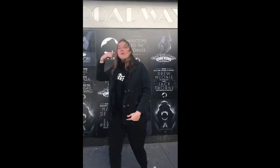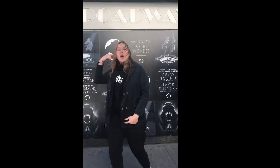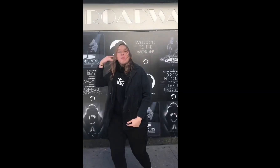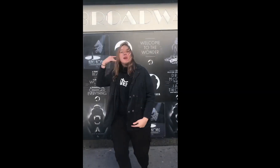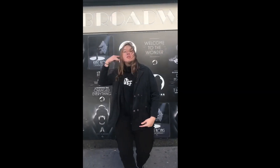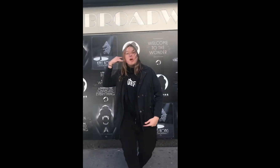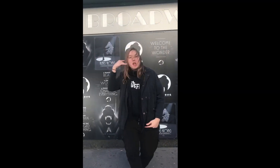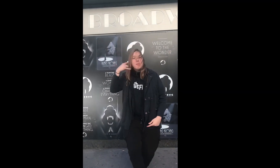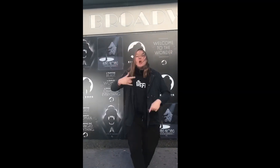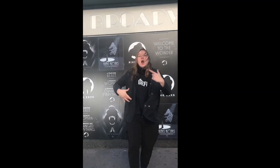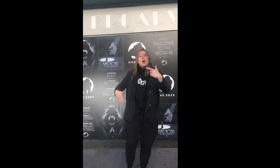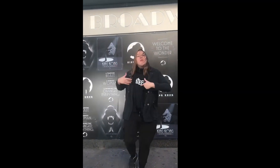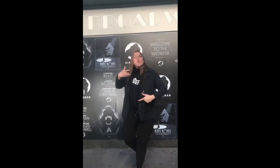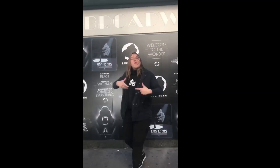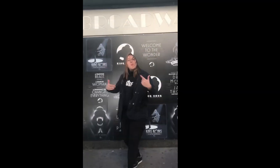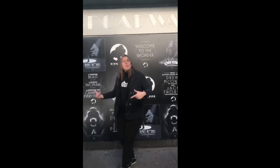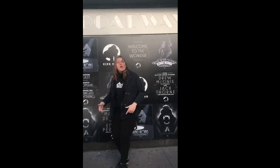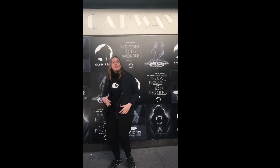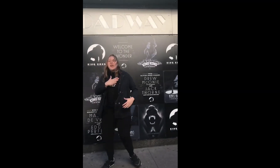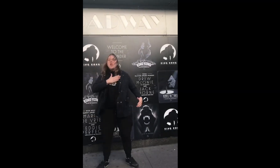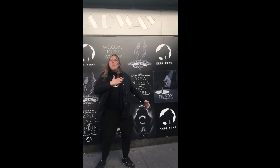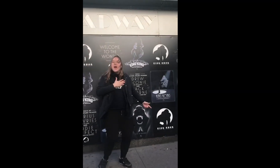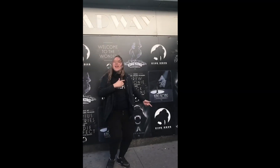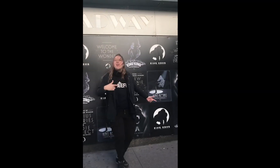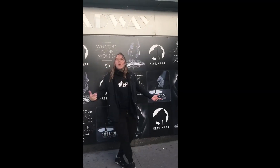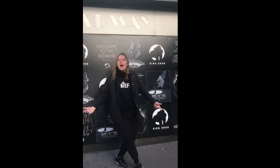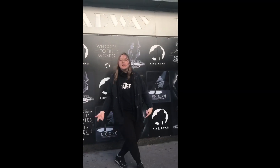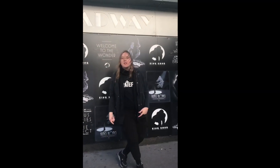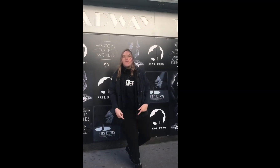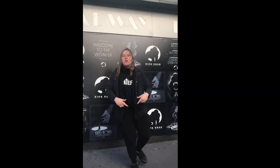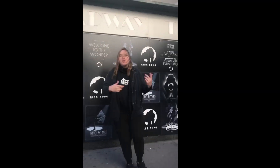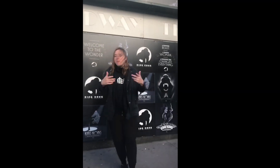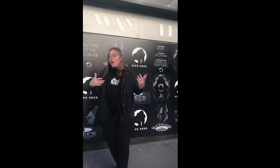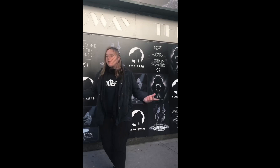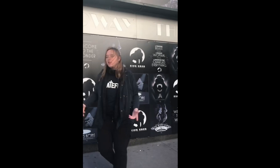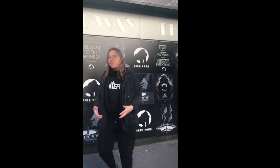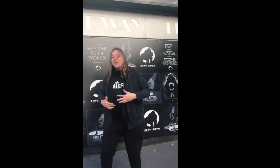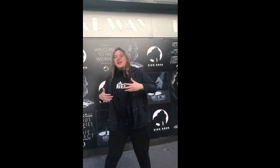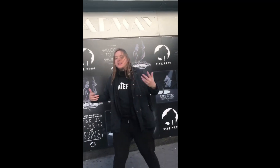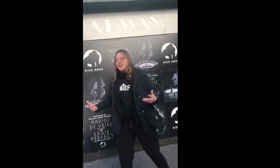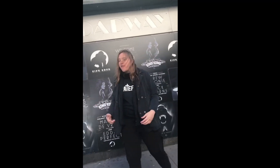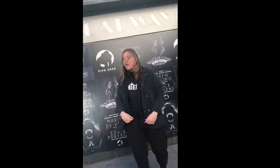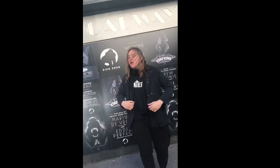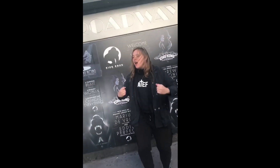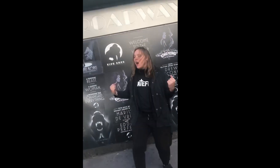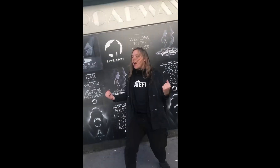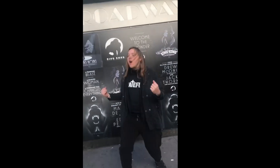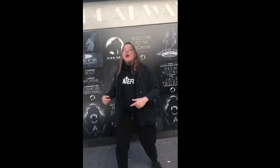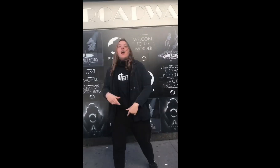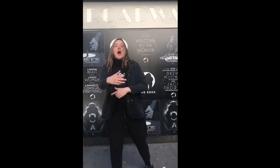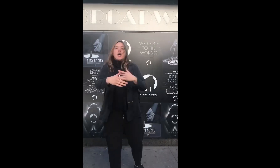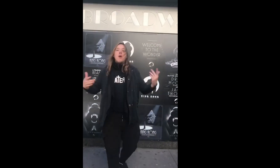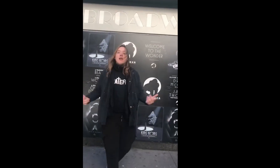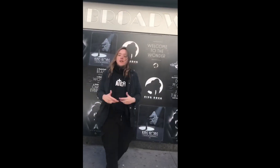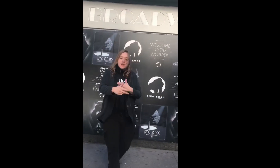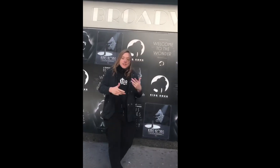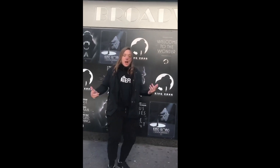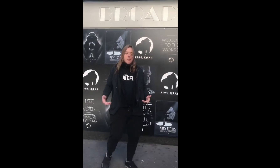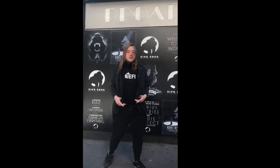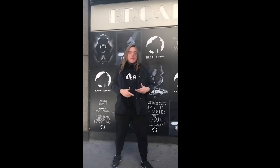You can be, you can be, anything, anything. You can be, you can be, anything, anything. Every